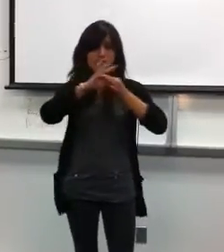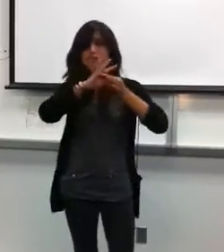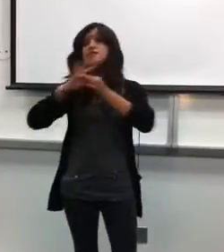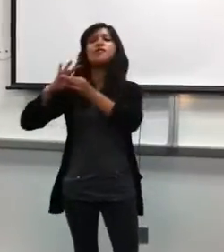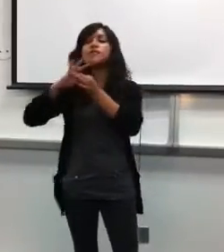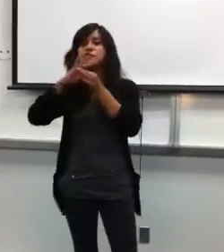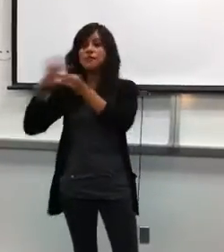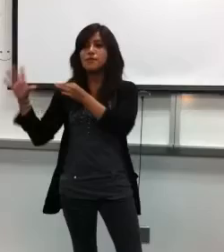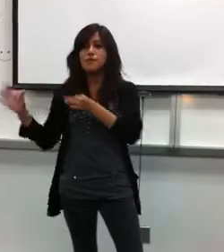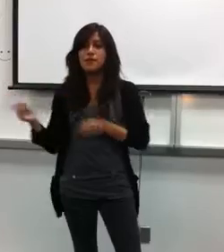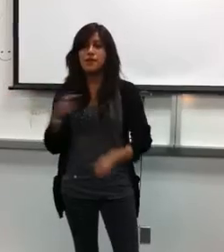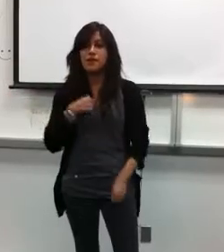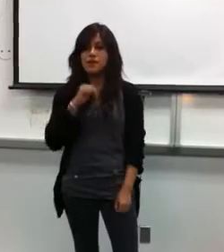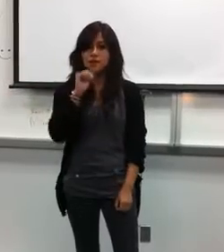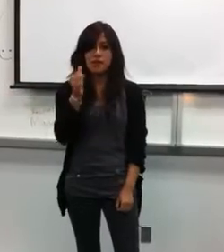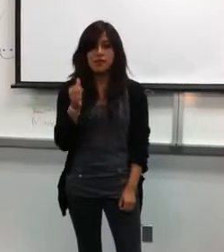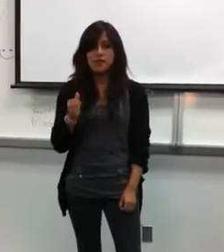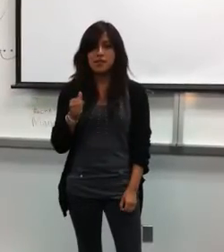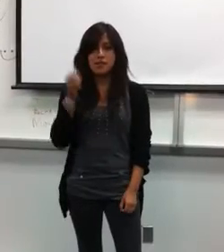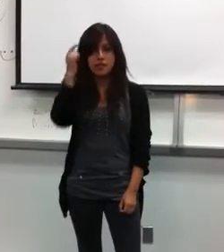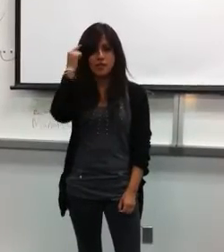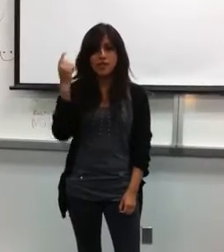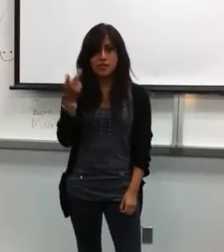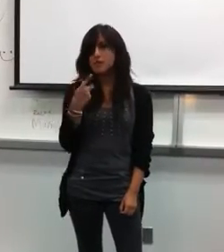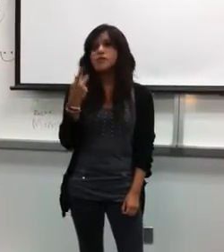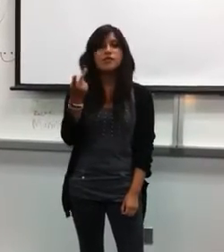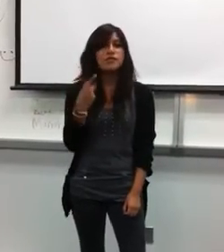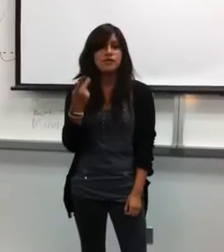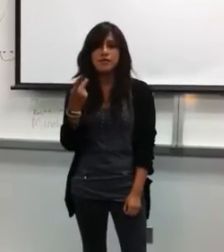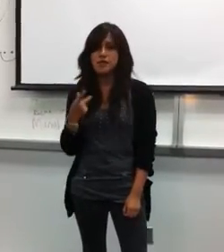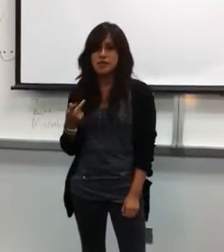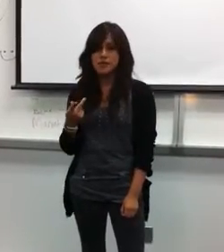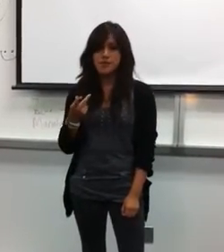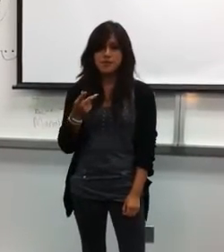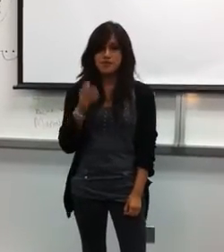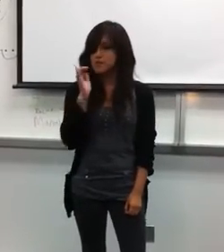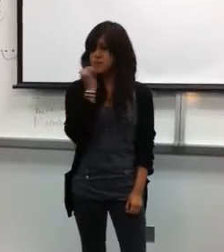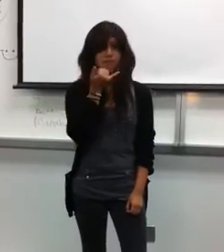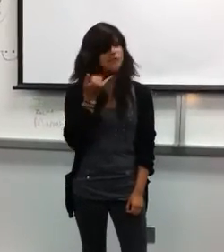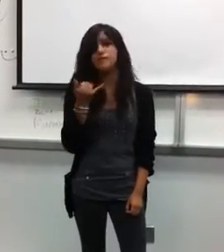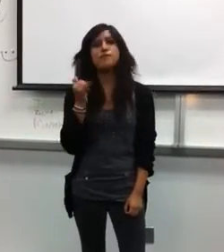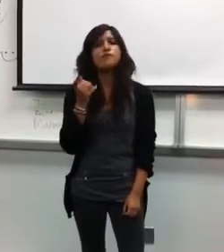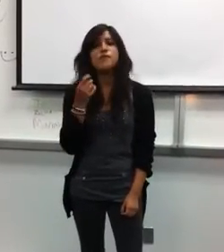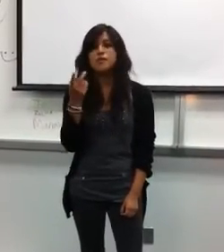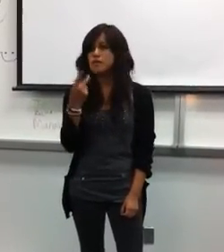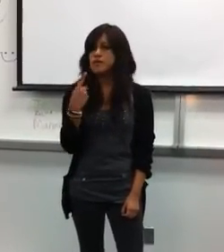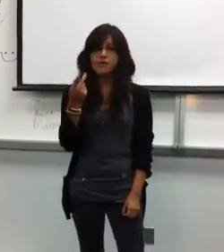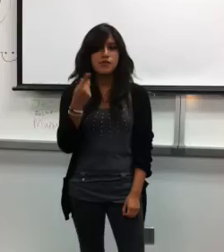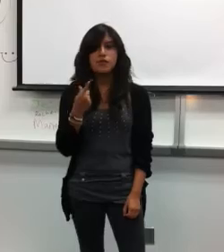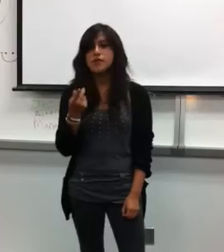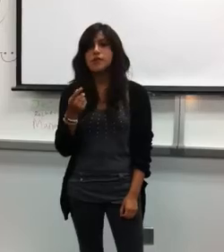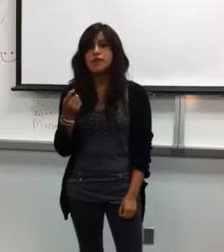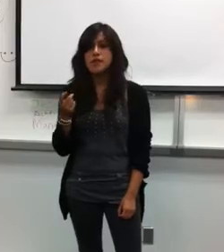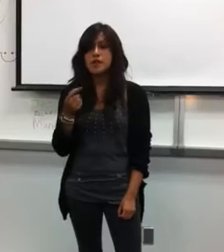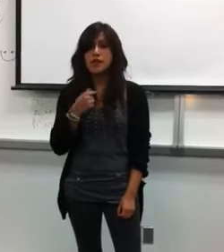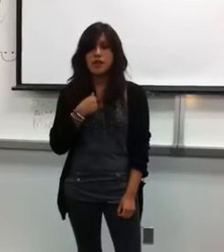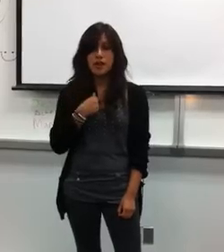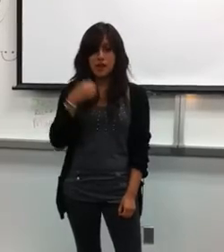I had, baby. I haven't thought about you and I, there's no more you and I.